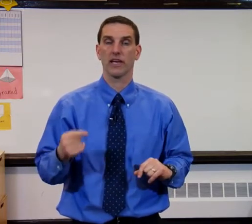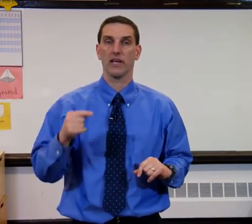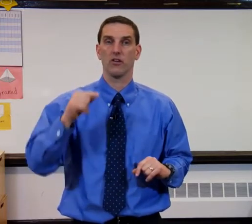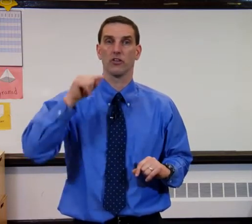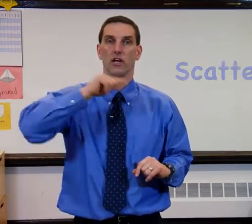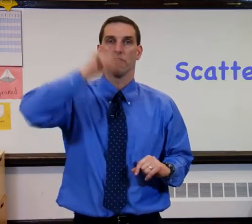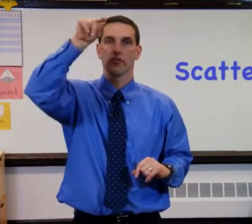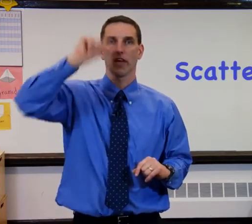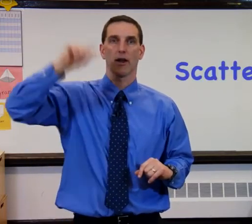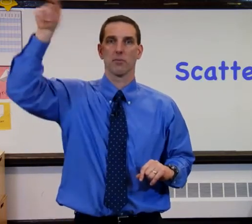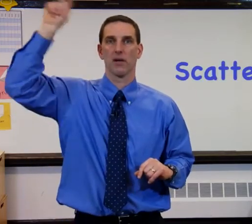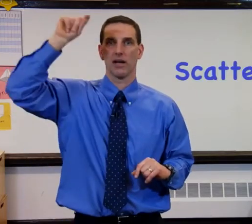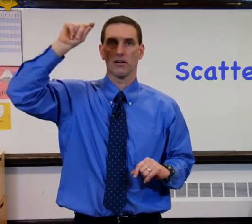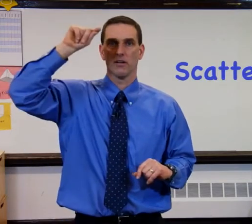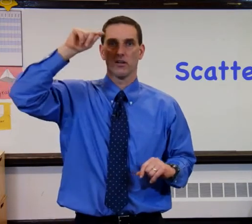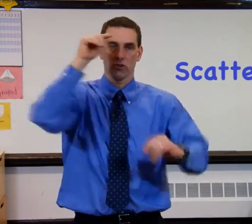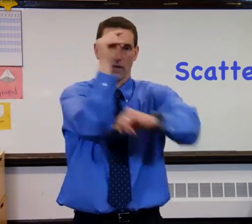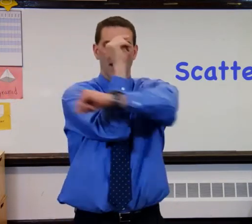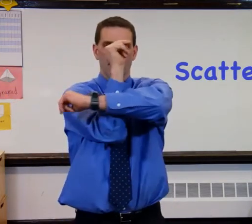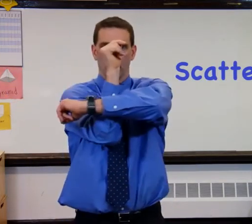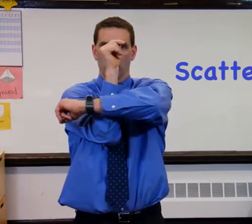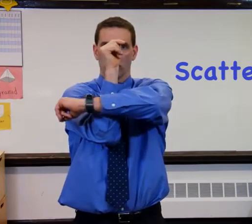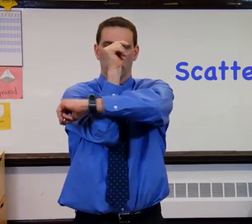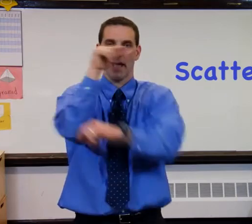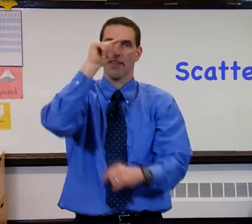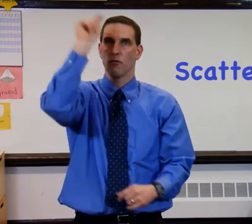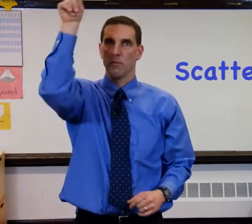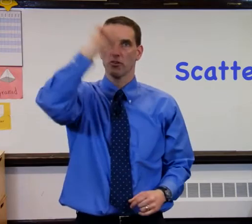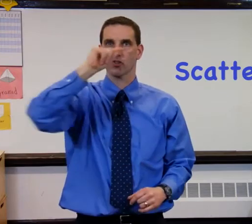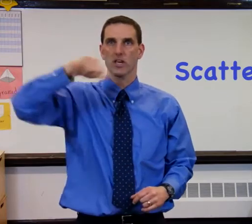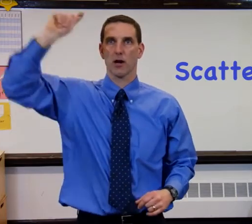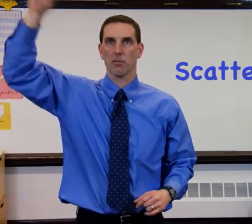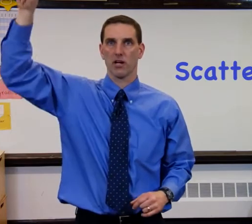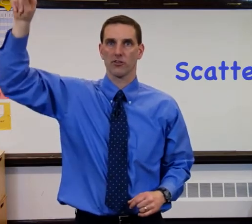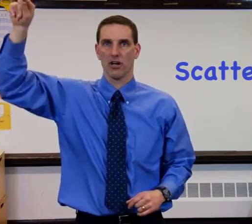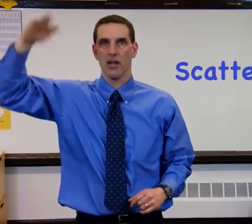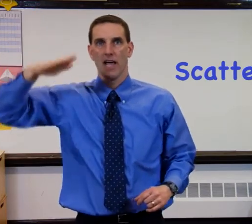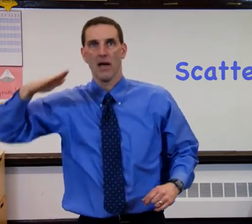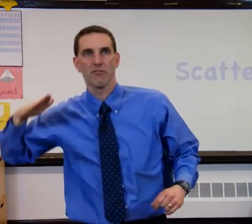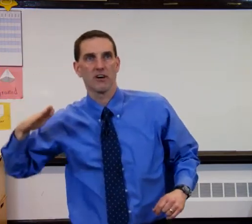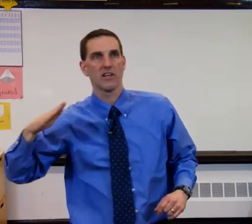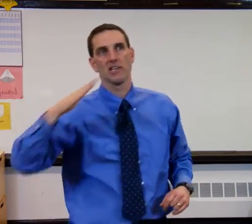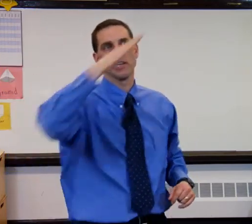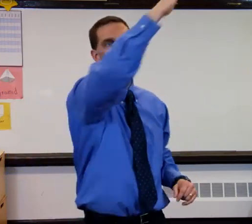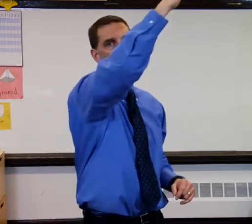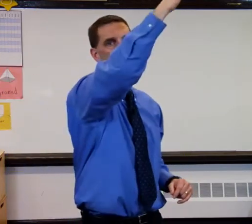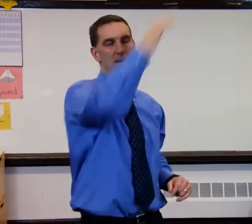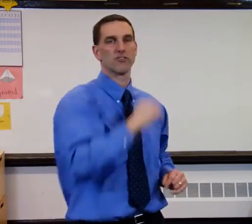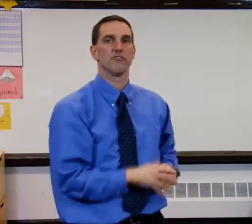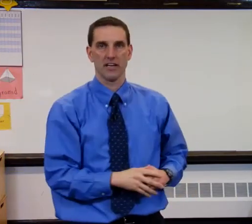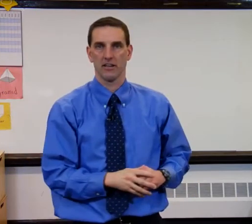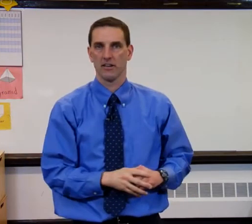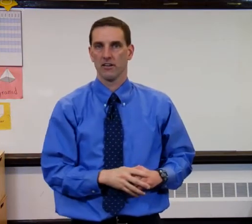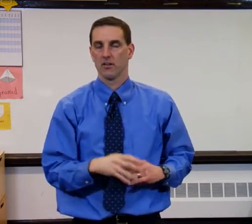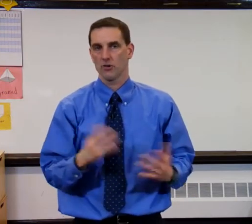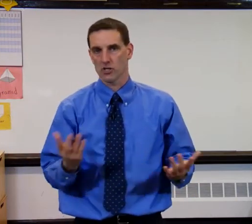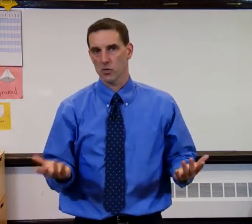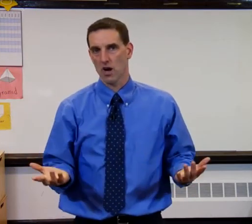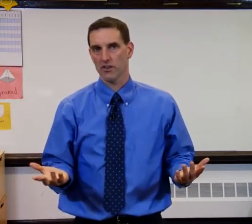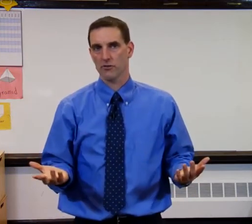is the scatter plot. So we have this, and then we put the scatter plots on, and we find the line of best fit. So I was walking through